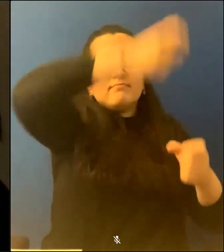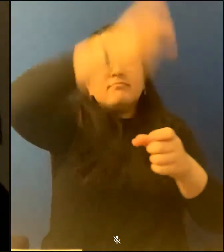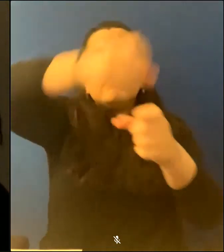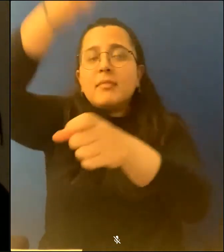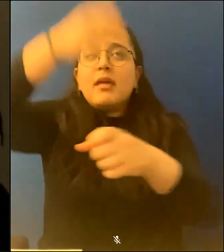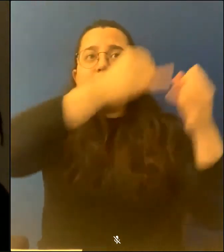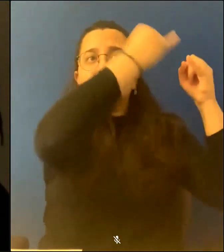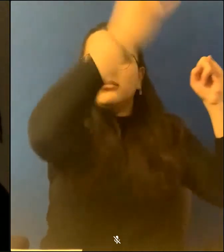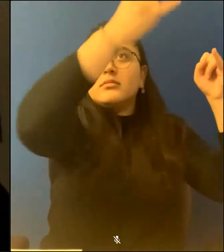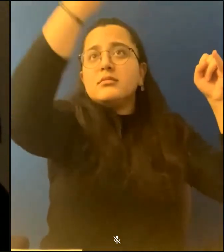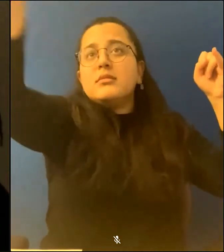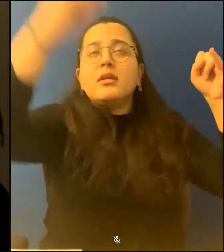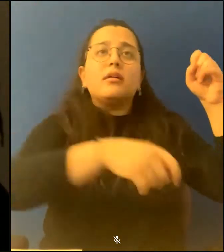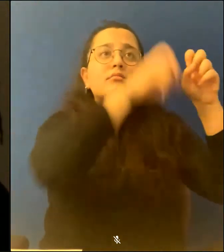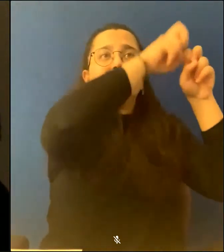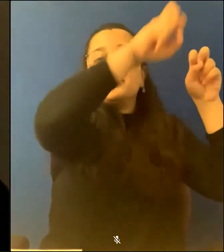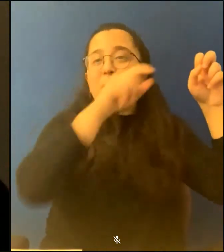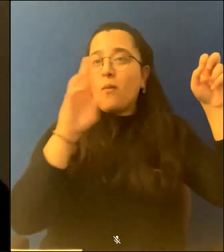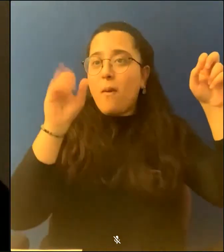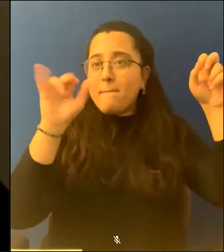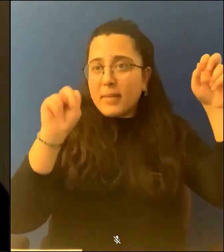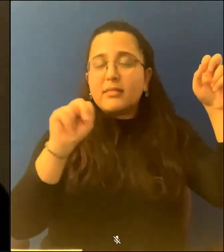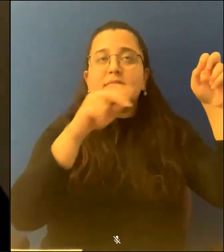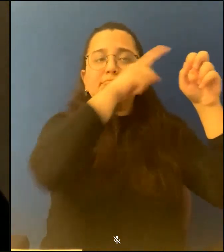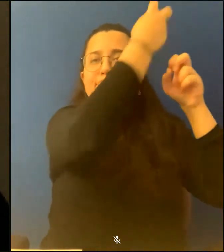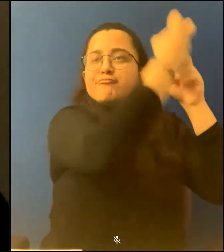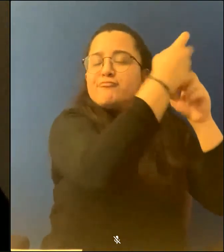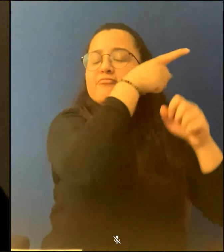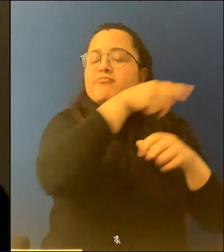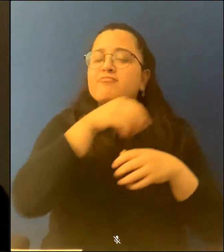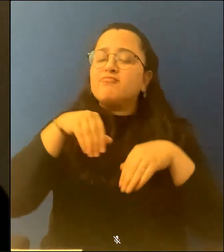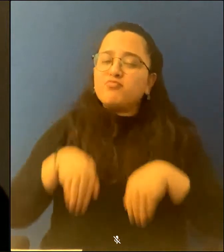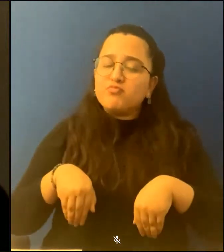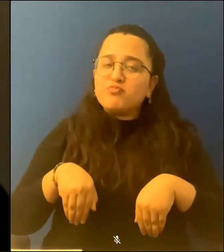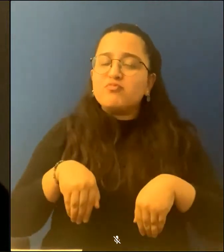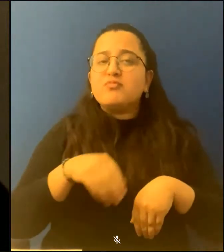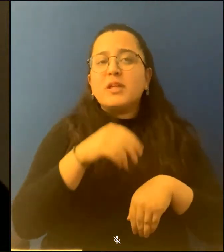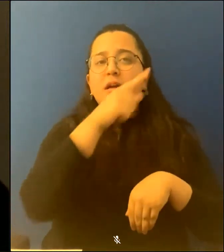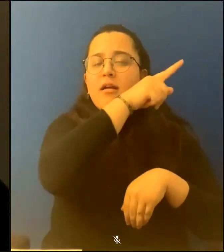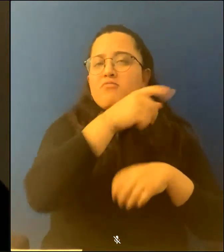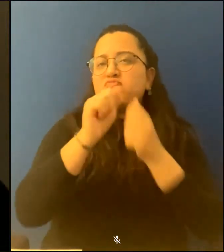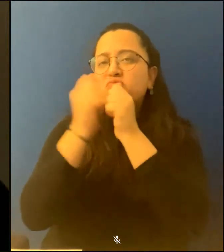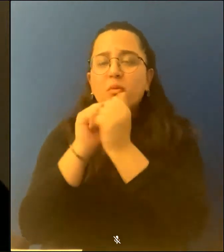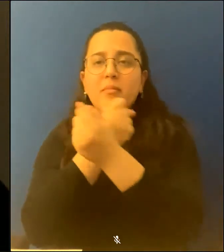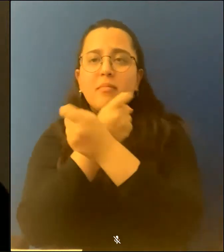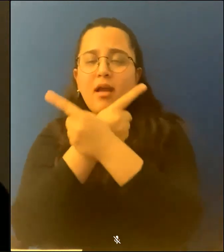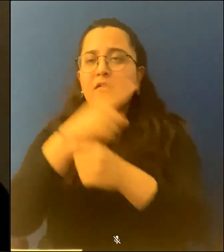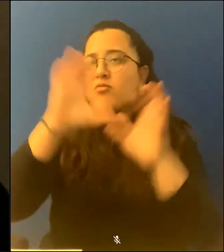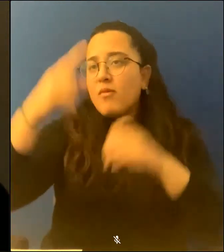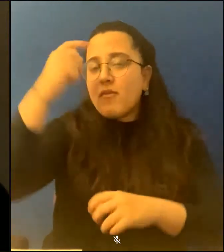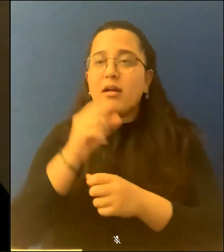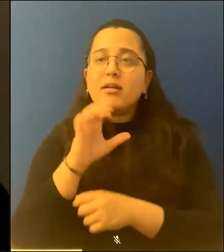the sky a money for the cicadas, a way to make space, time, the cicadas sounding out the future through